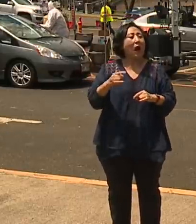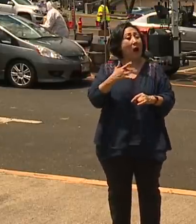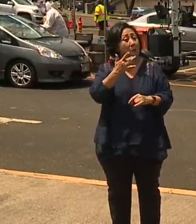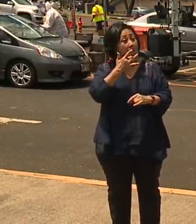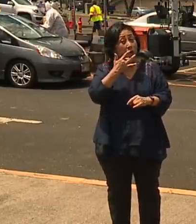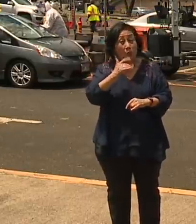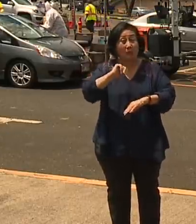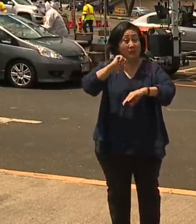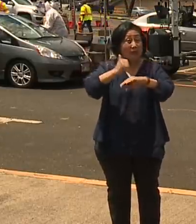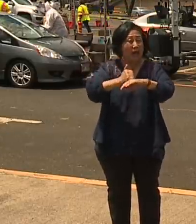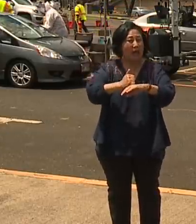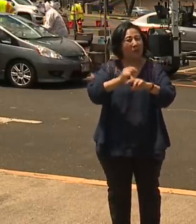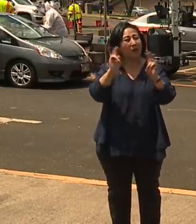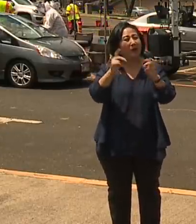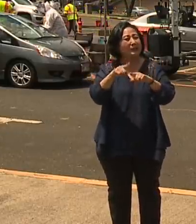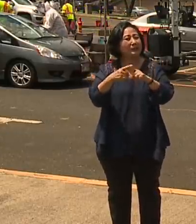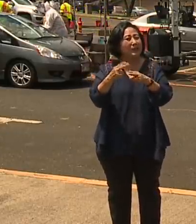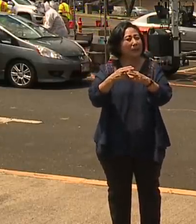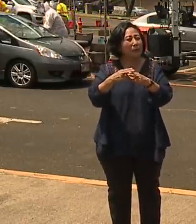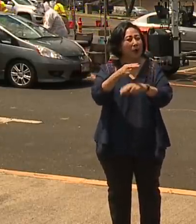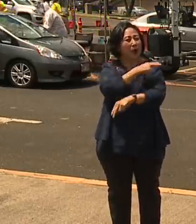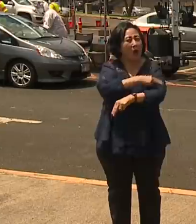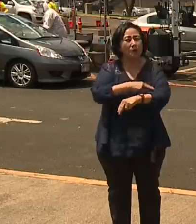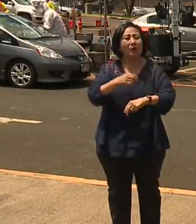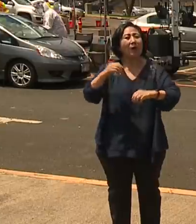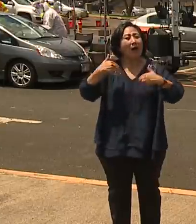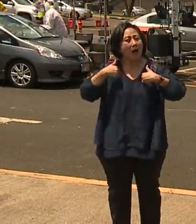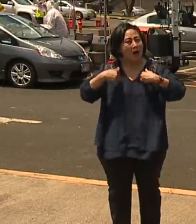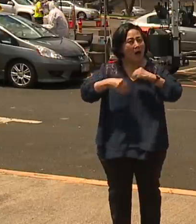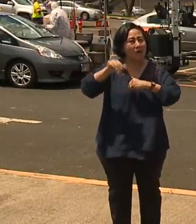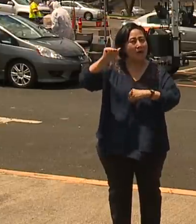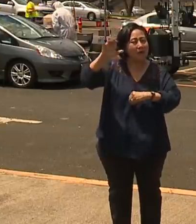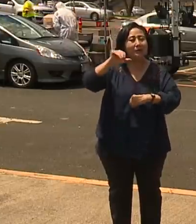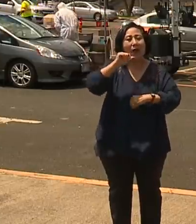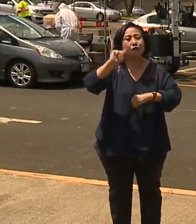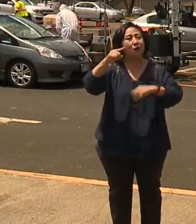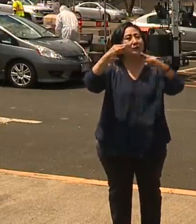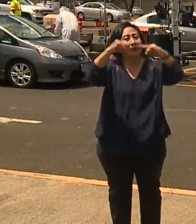where you have air conditioning and restrooms and out in the field, out in an open with the sun.